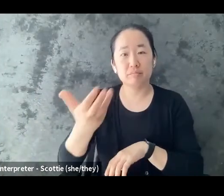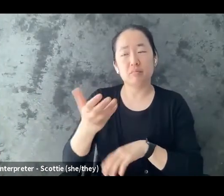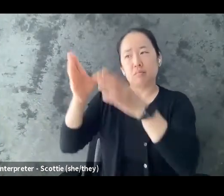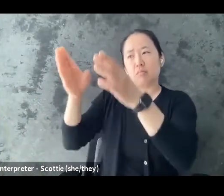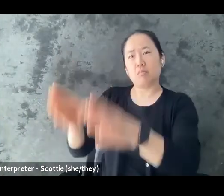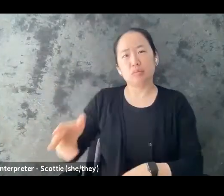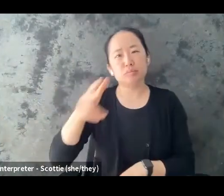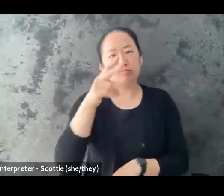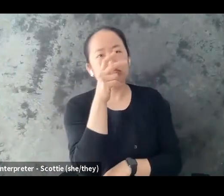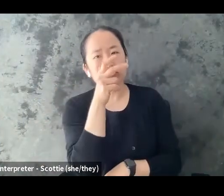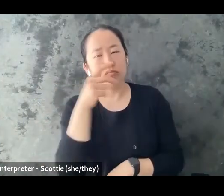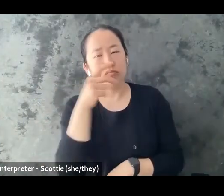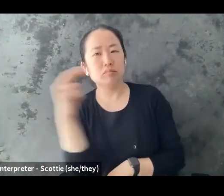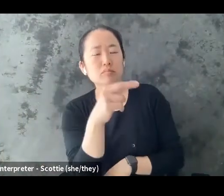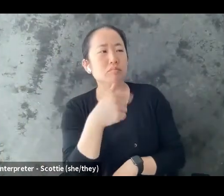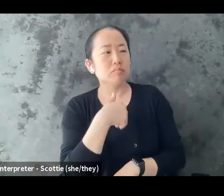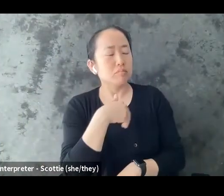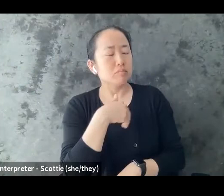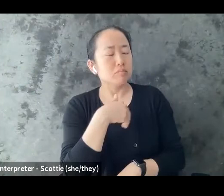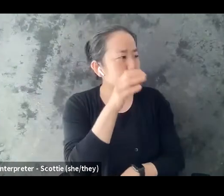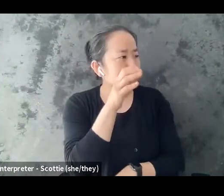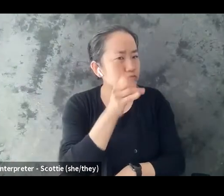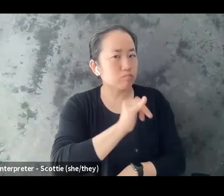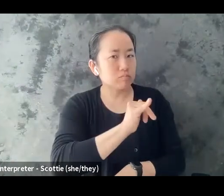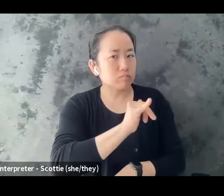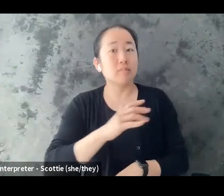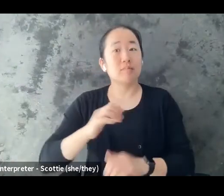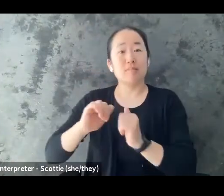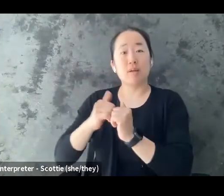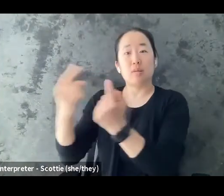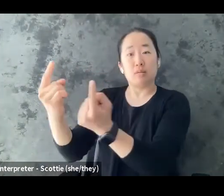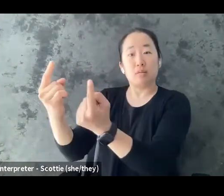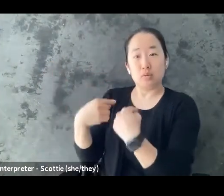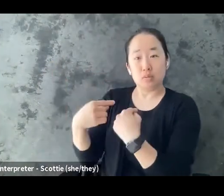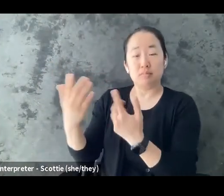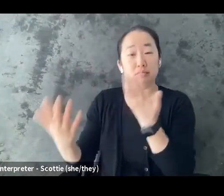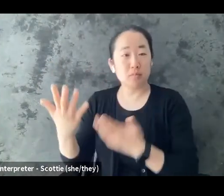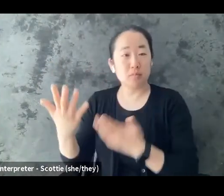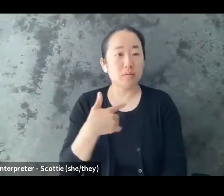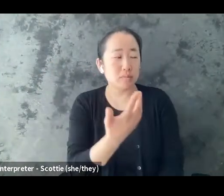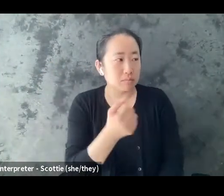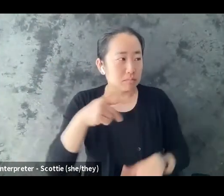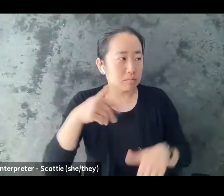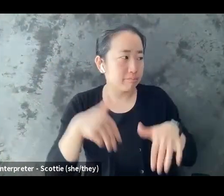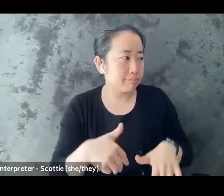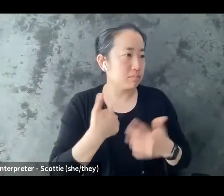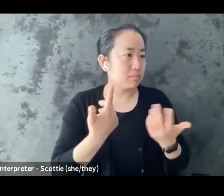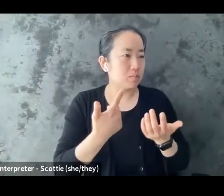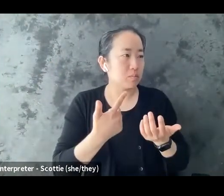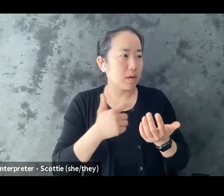you know hearing your story might respond and ask oh how what do you want me to say what do you need from me how can i